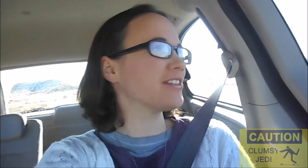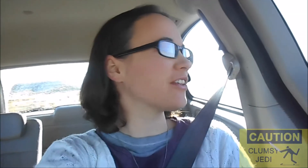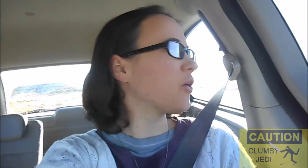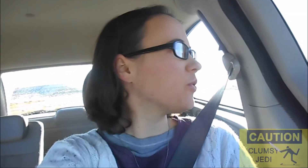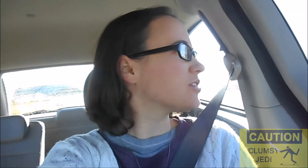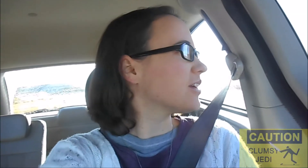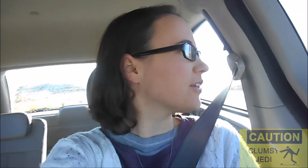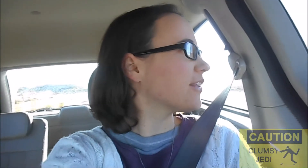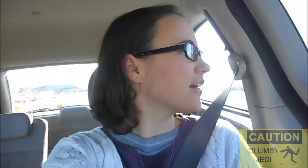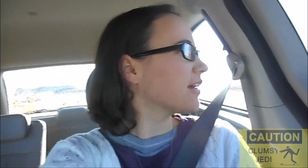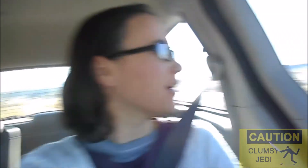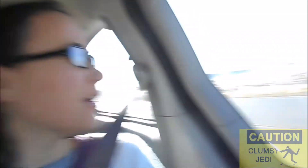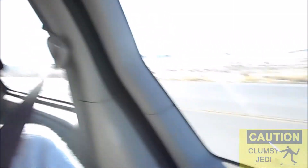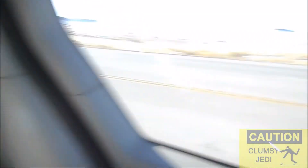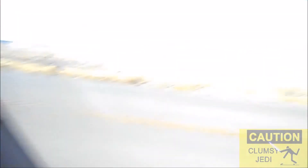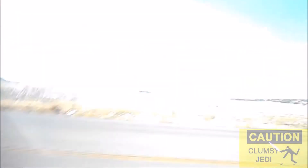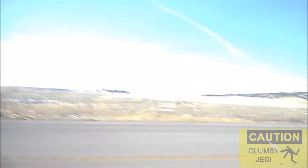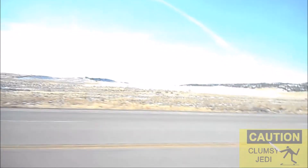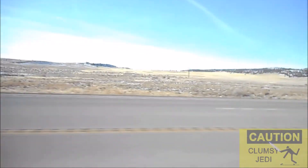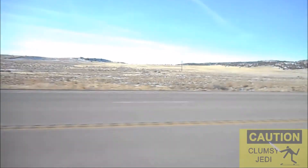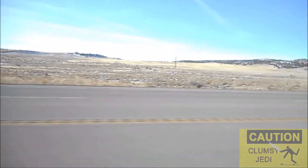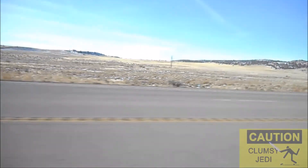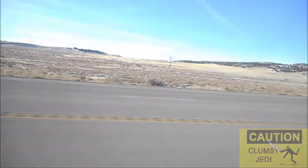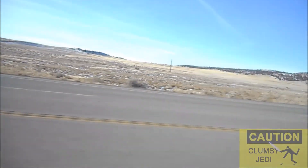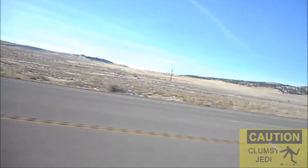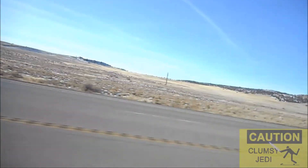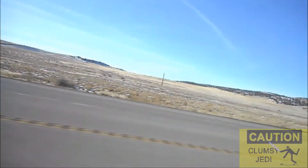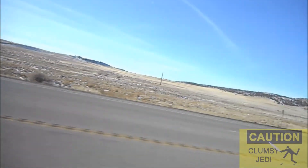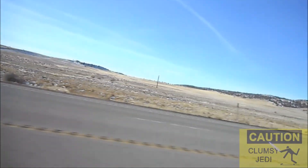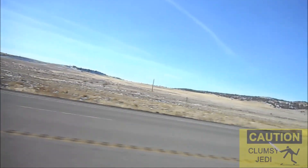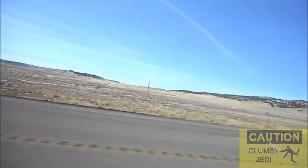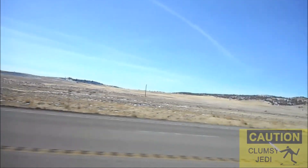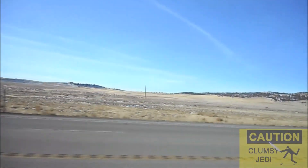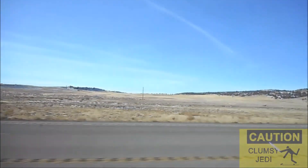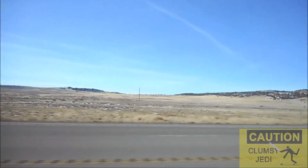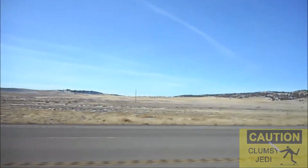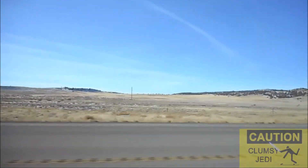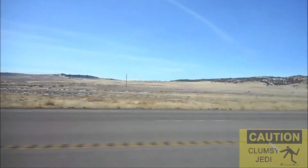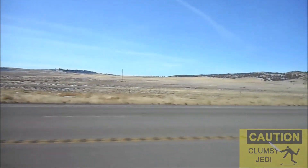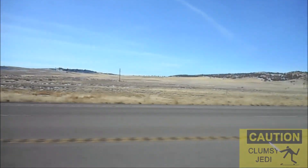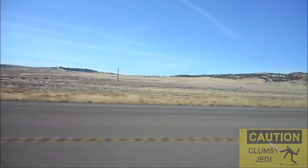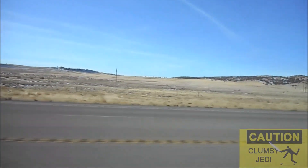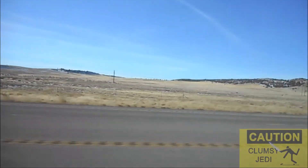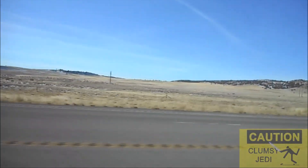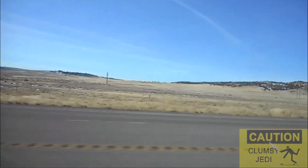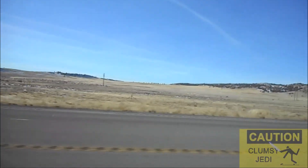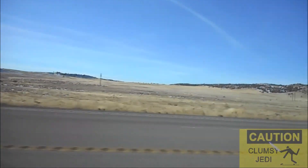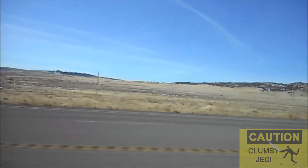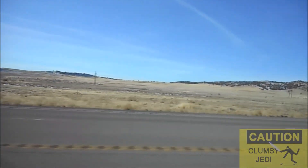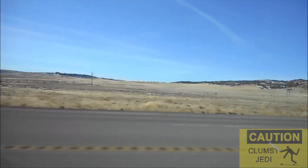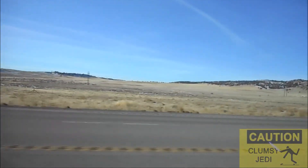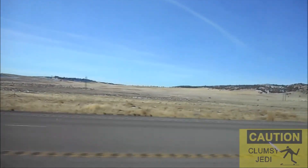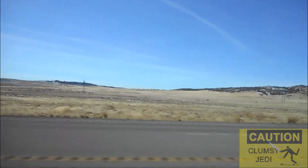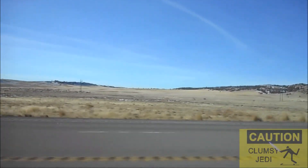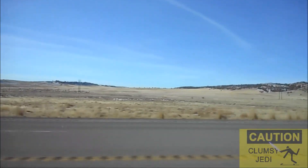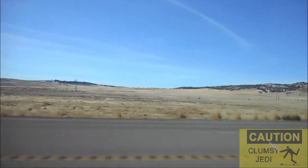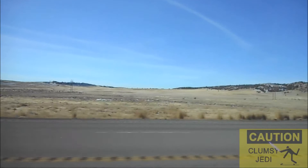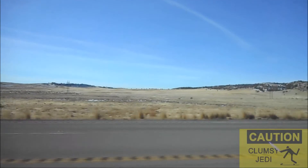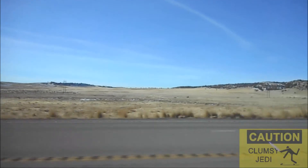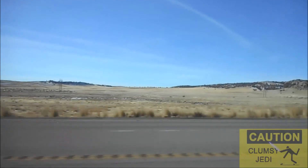of the colds and everything. There's still patches of snow on the ground even a week after the fact. If it snowed like this